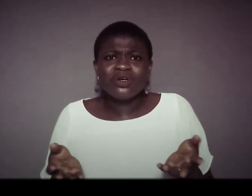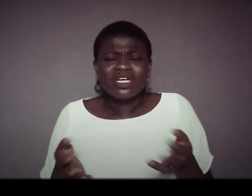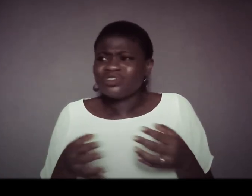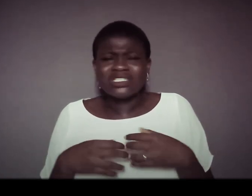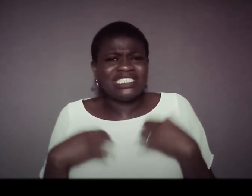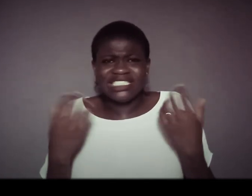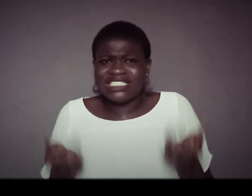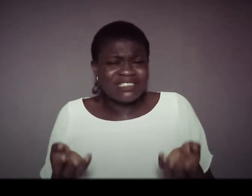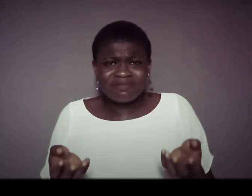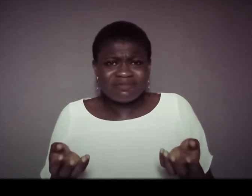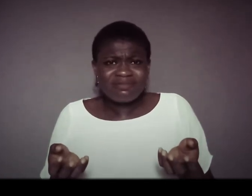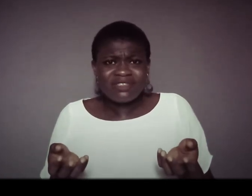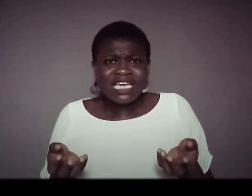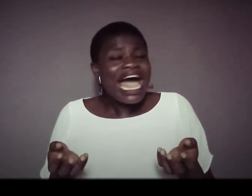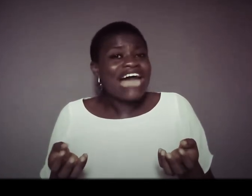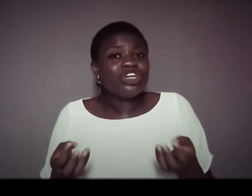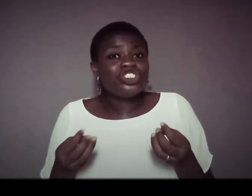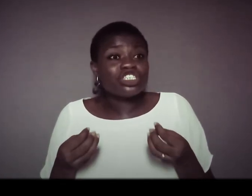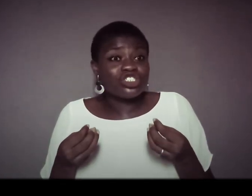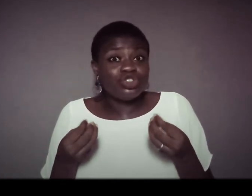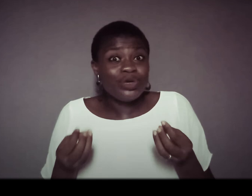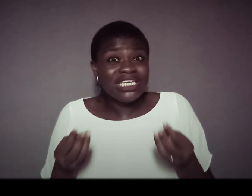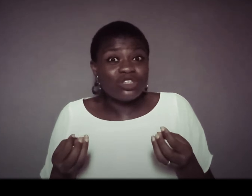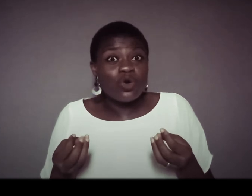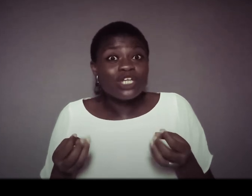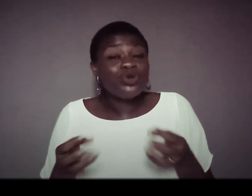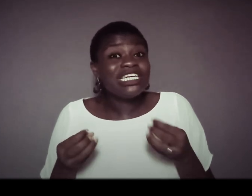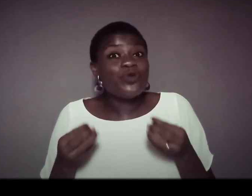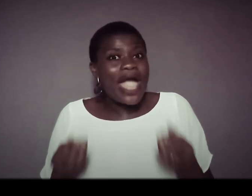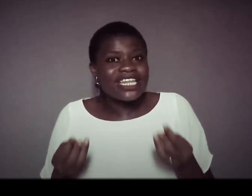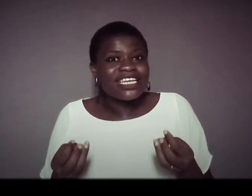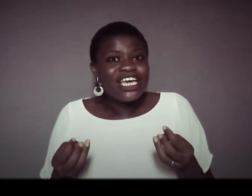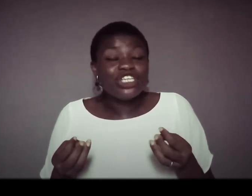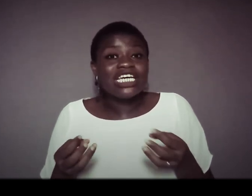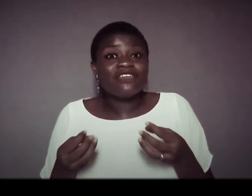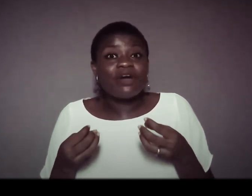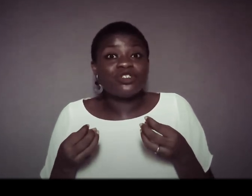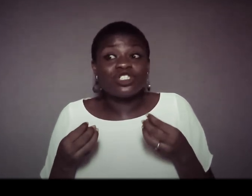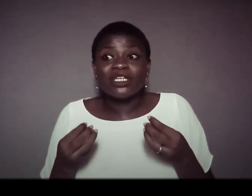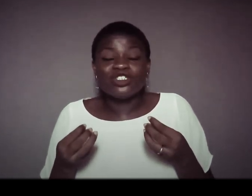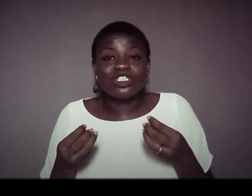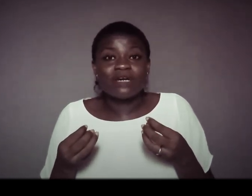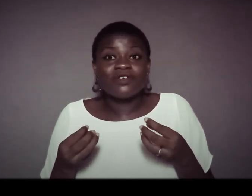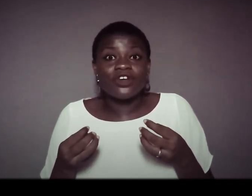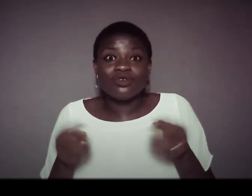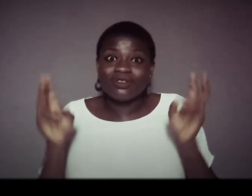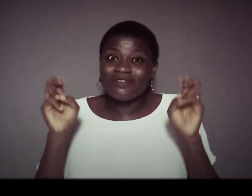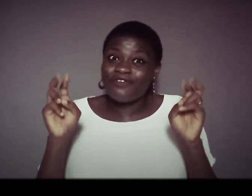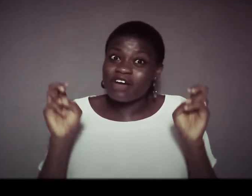just did i'm not just doing it though doing it well you know there's different between somebody doing something for you free of